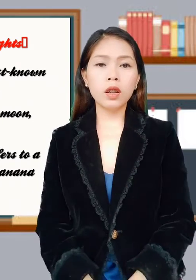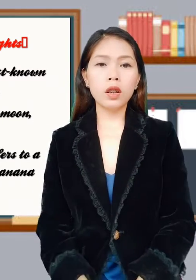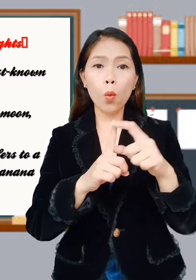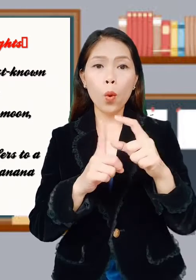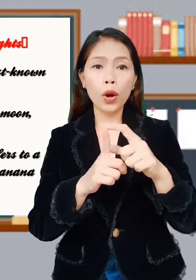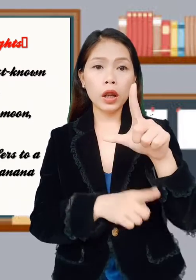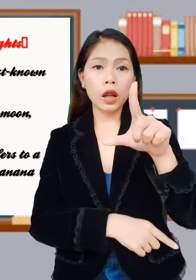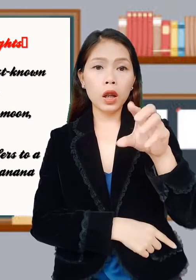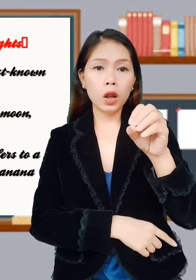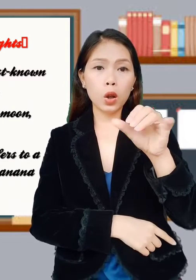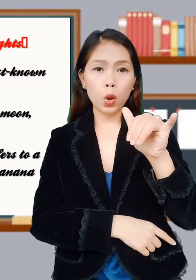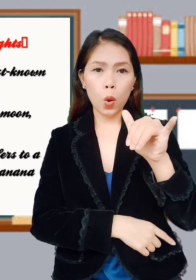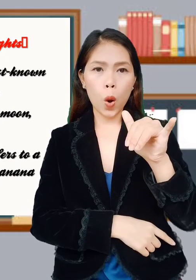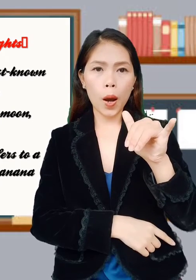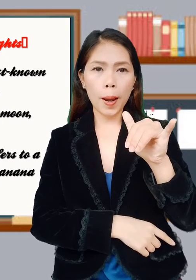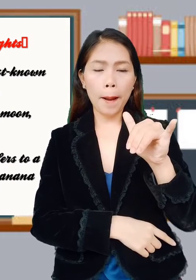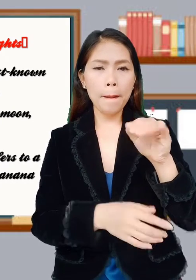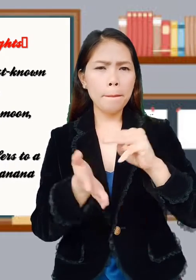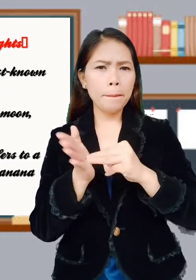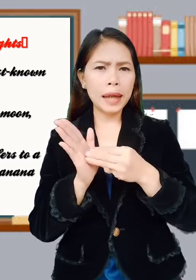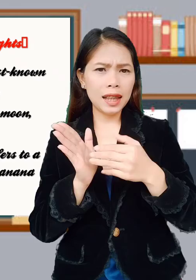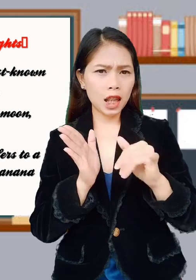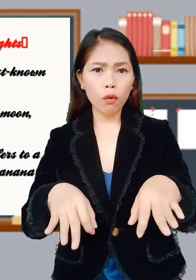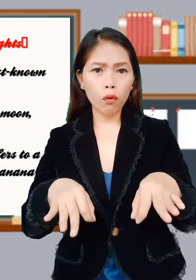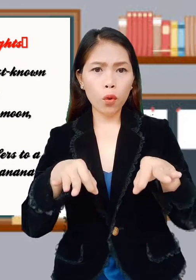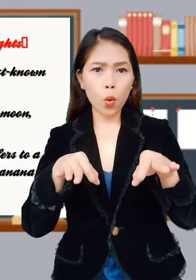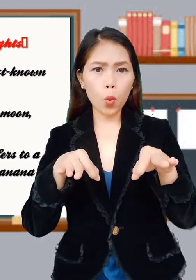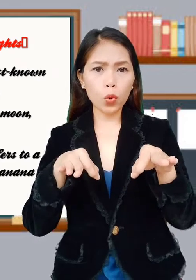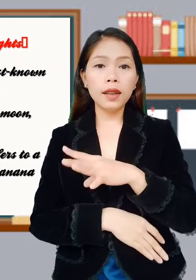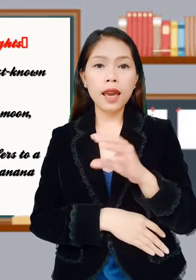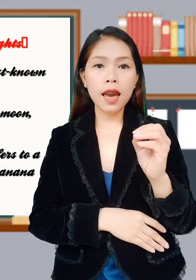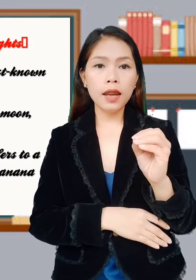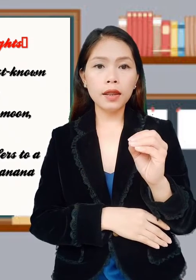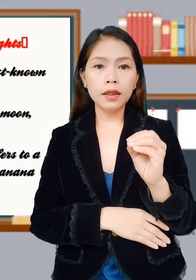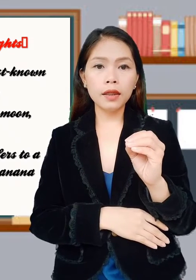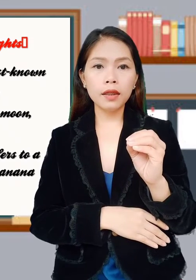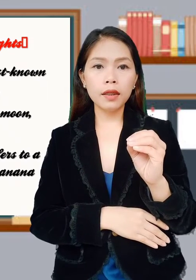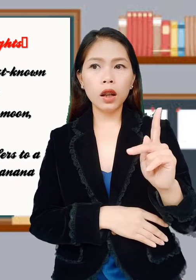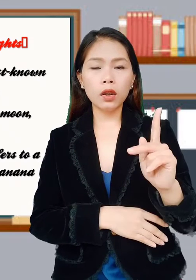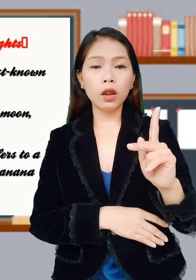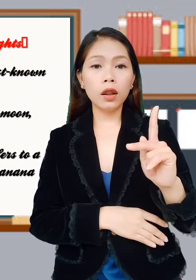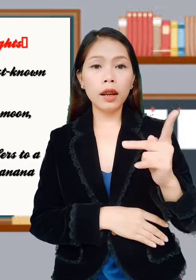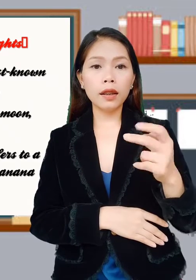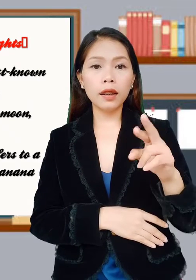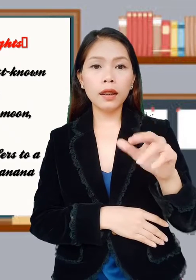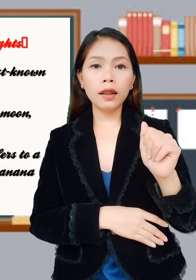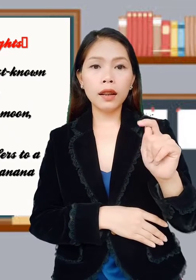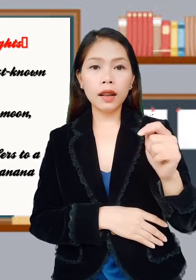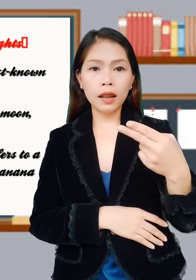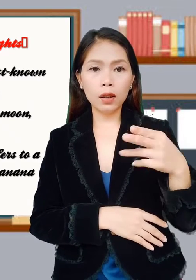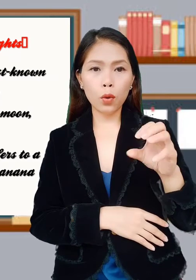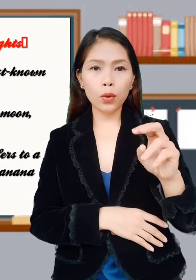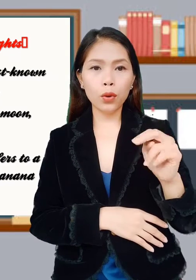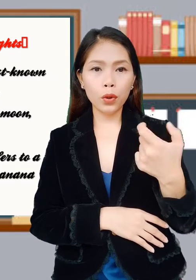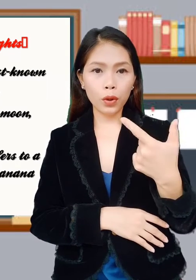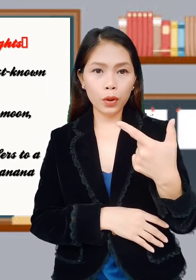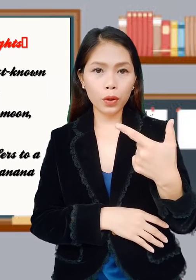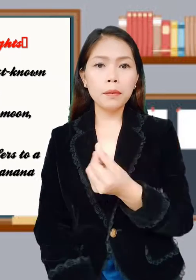The word loik means to float and kratong refers to a piece of banana